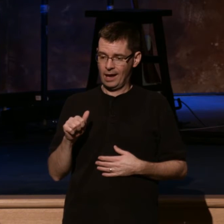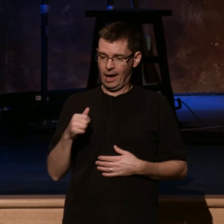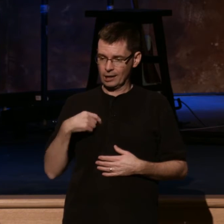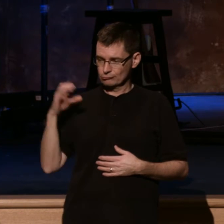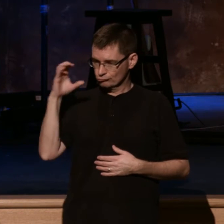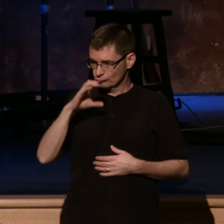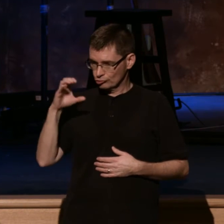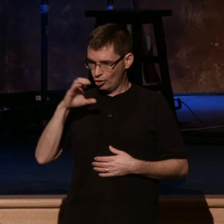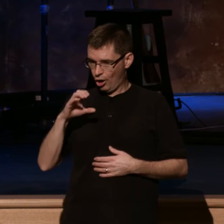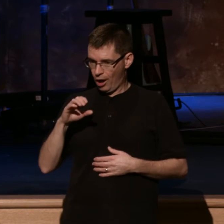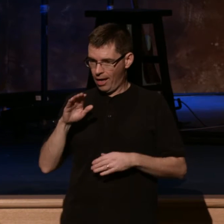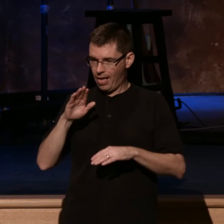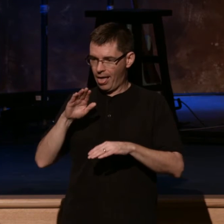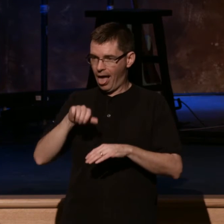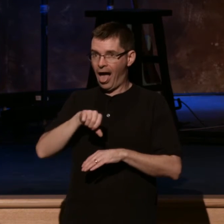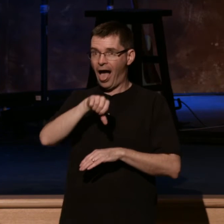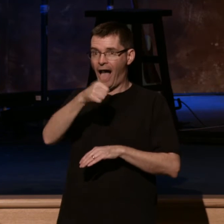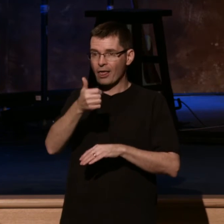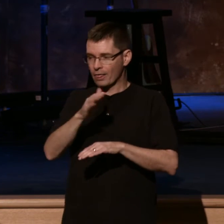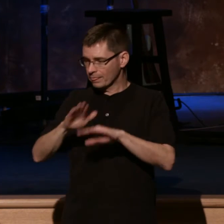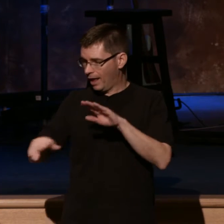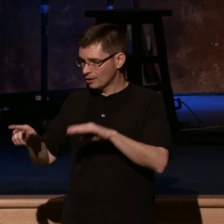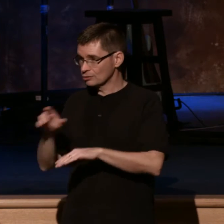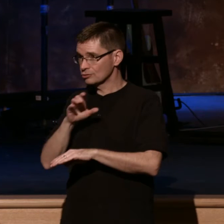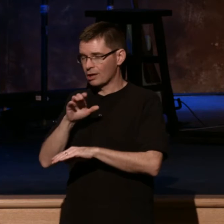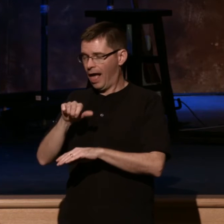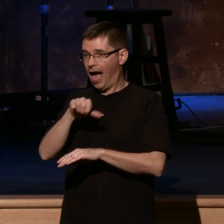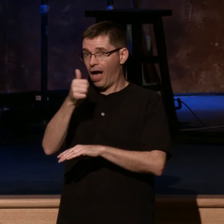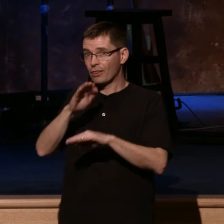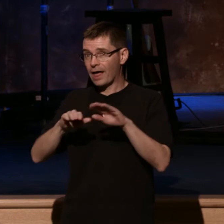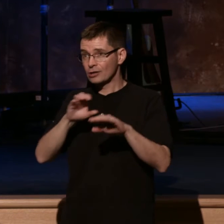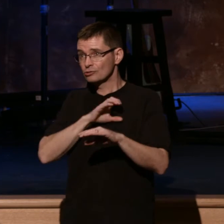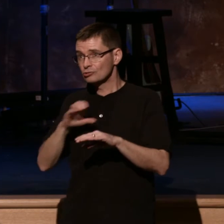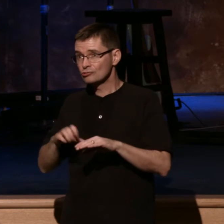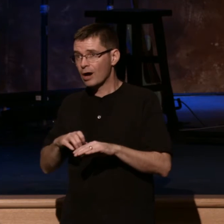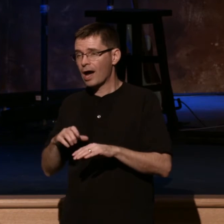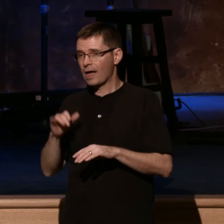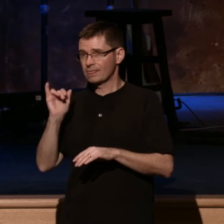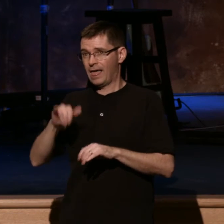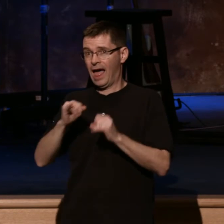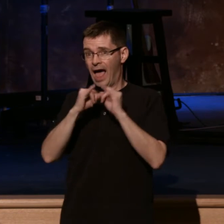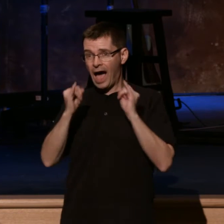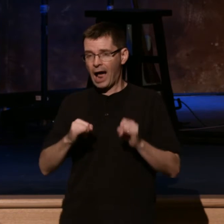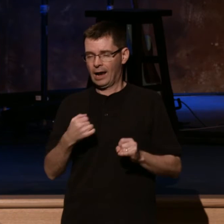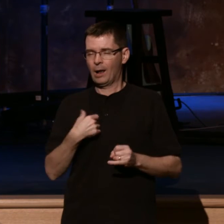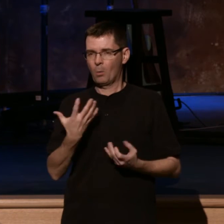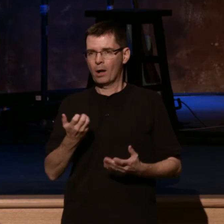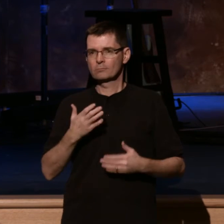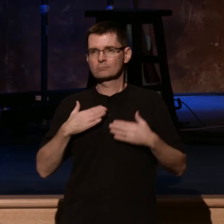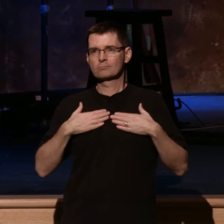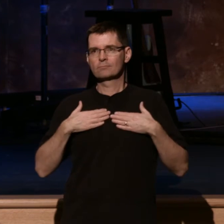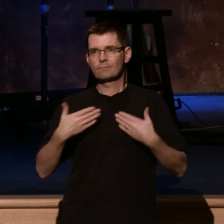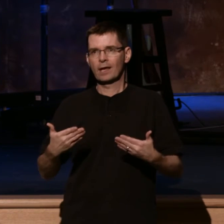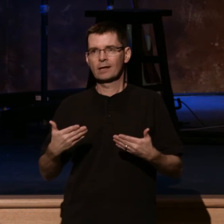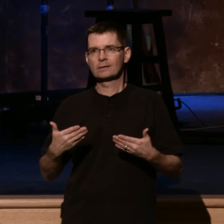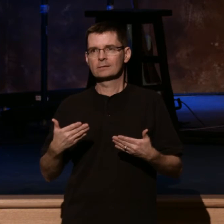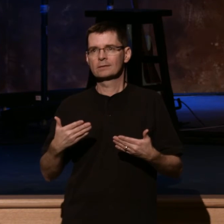other than Christ is an idol. And today, I want to confess that to you. And I want to ask you for the grace